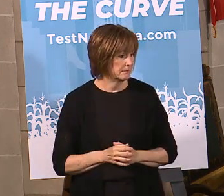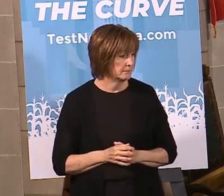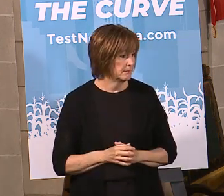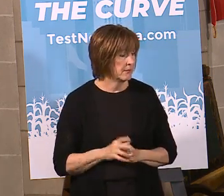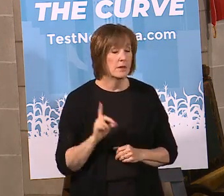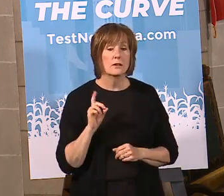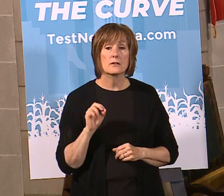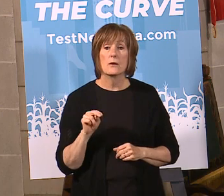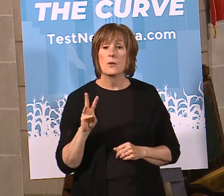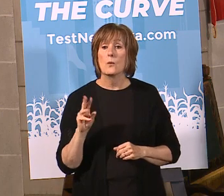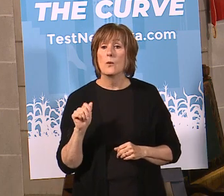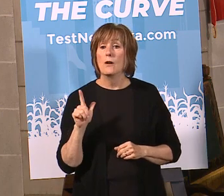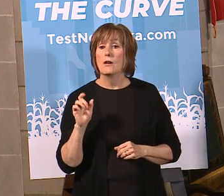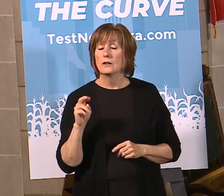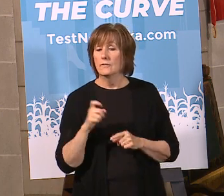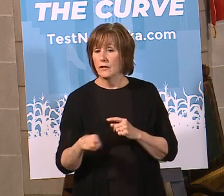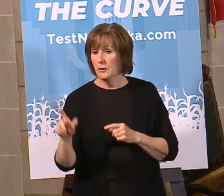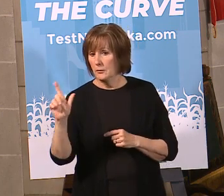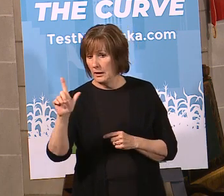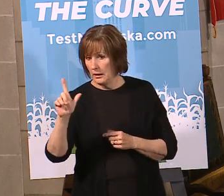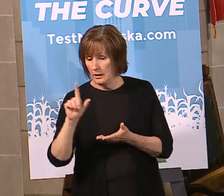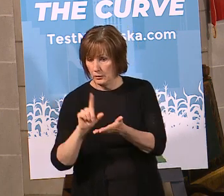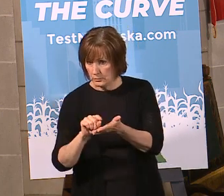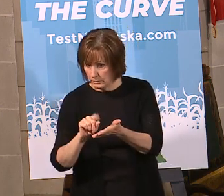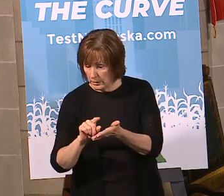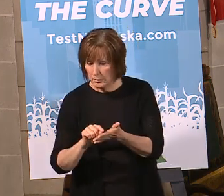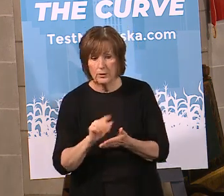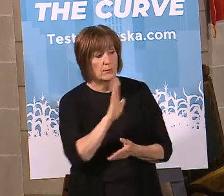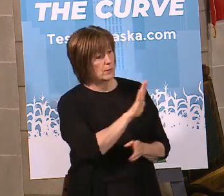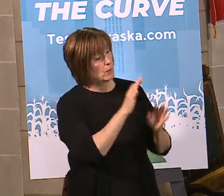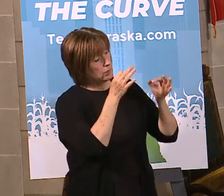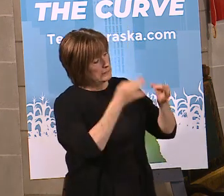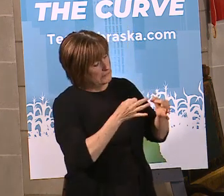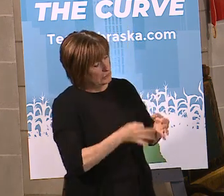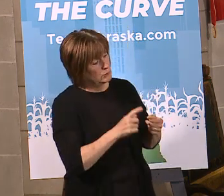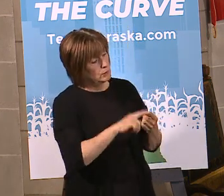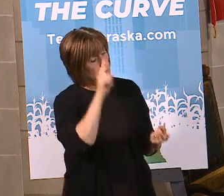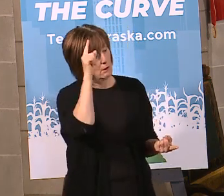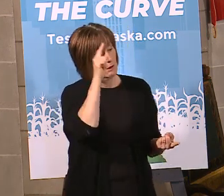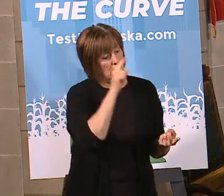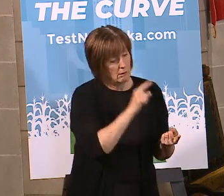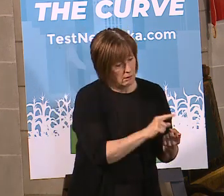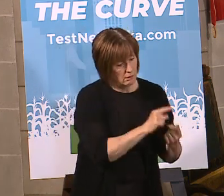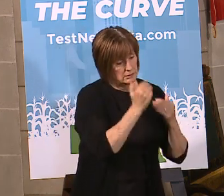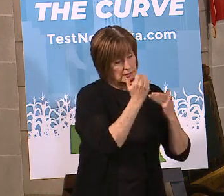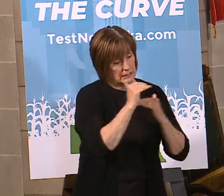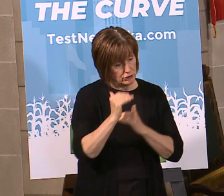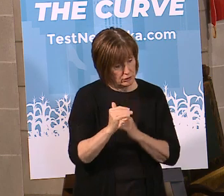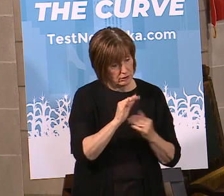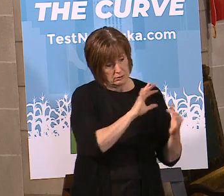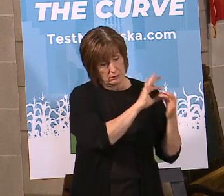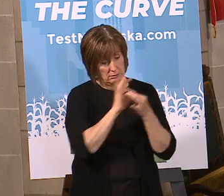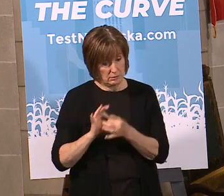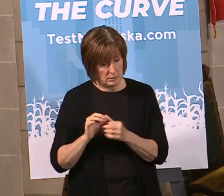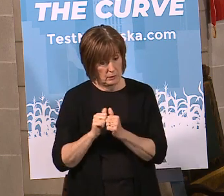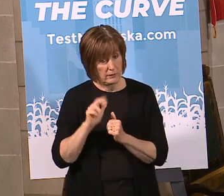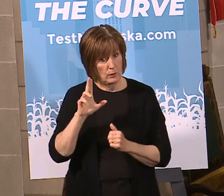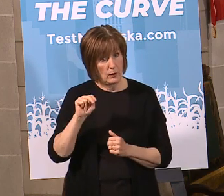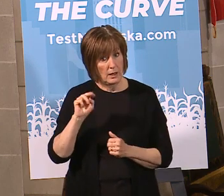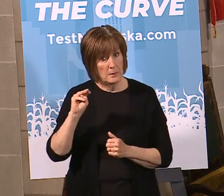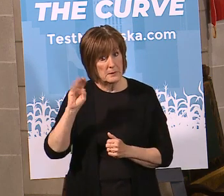Don Walton, Lincoln Journal Star, are your decisions to ease current coronavirus sanctions made in collaboration with UNMC?